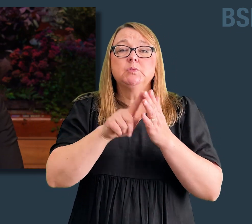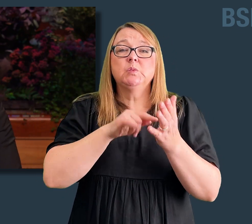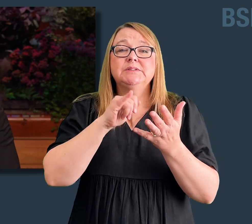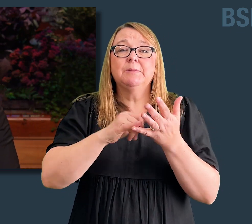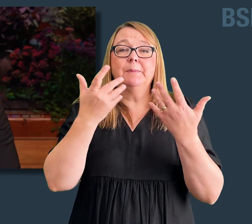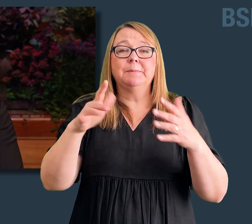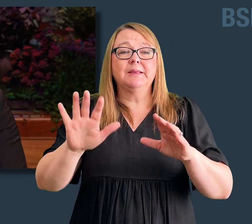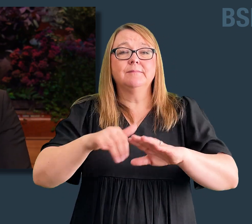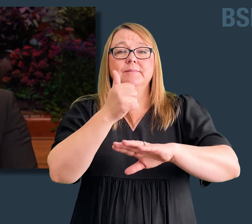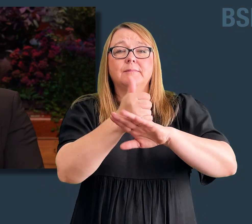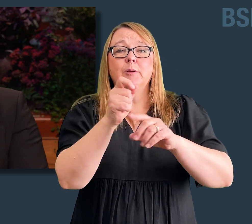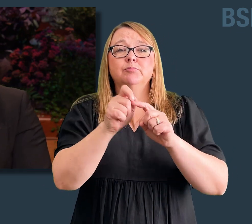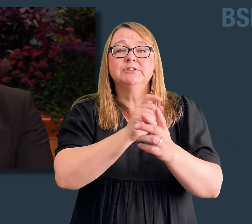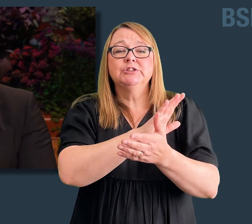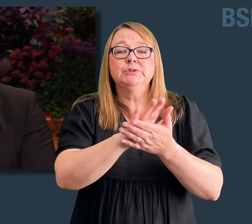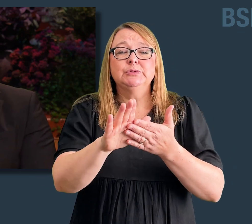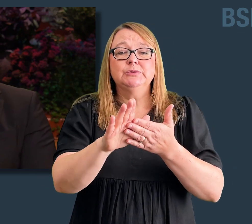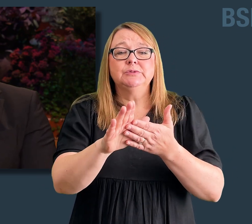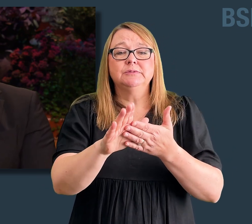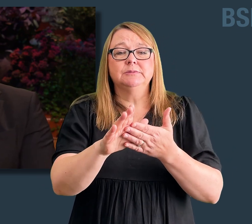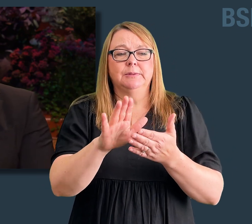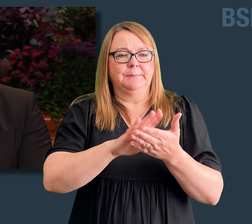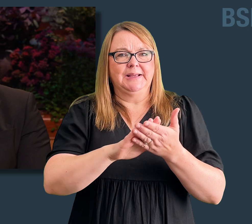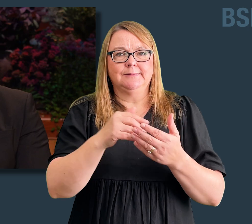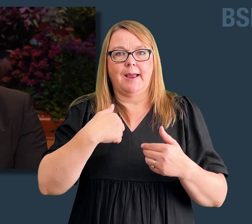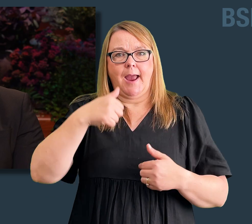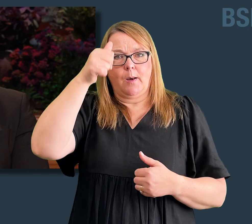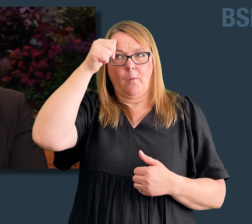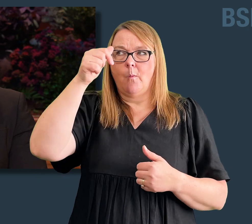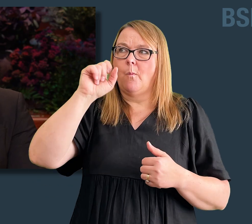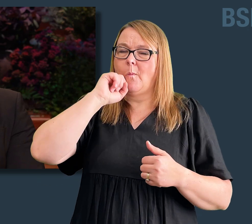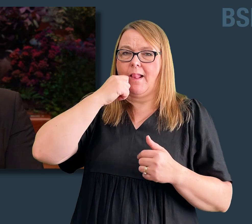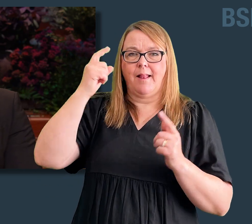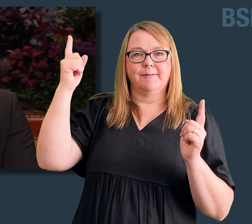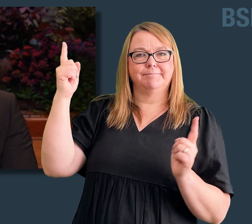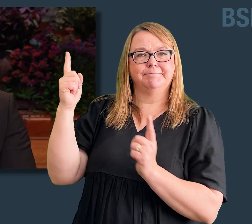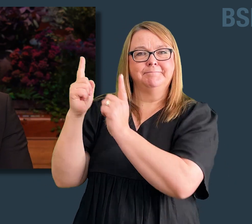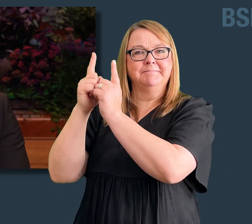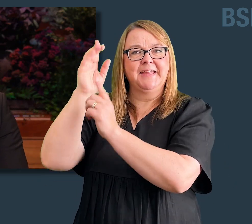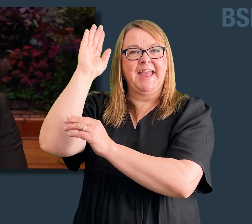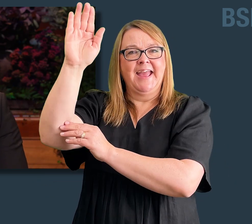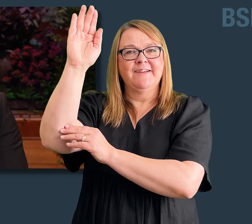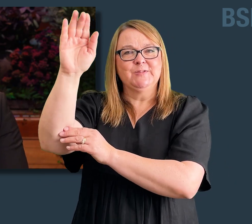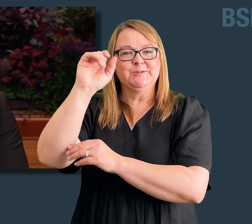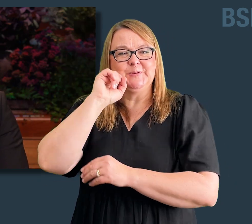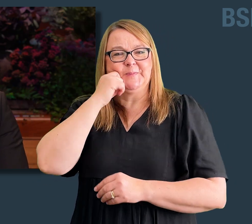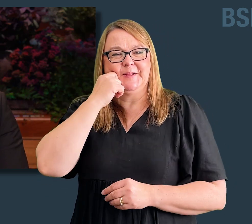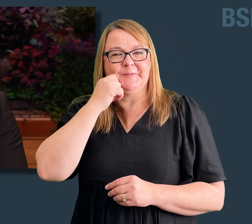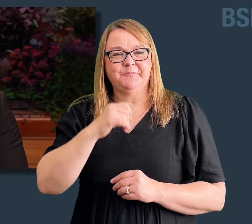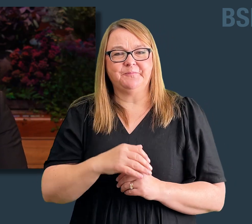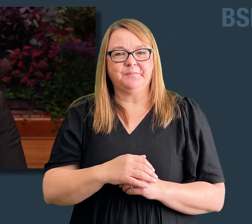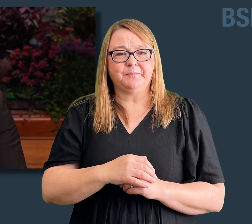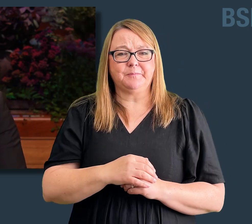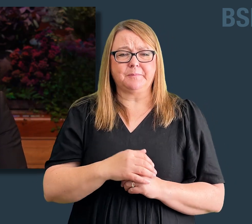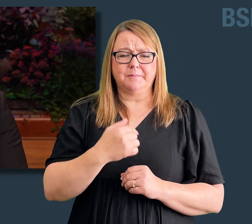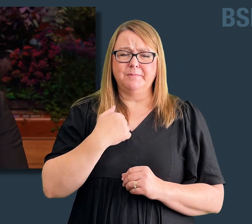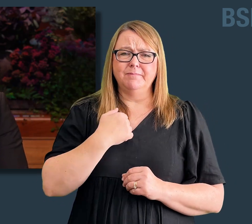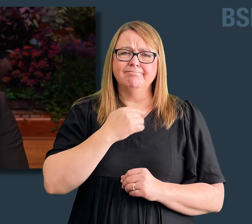restored to the prophet Joseph Smith, I will be with her again. The sorrow of losing my mom has been